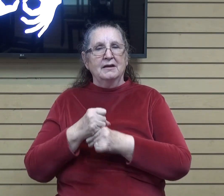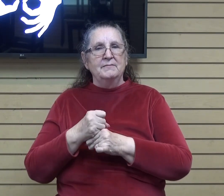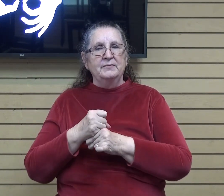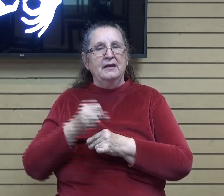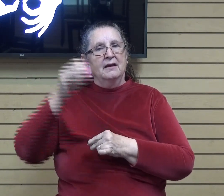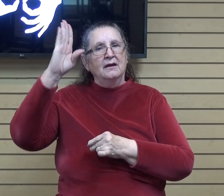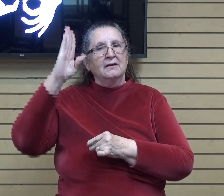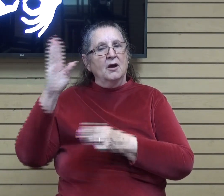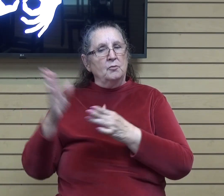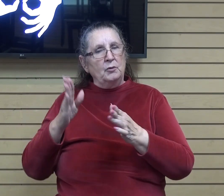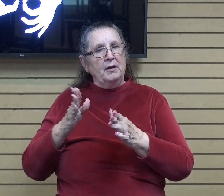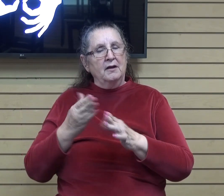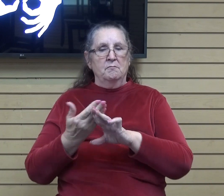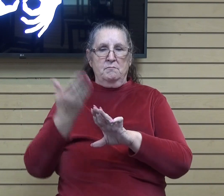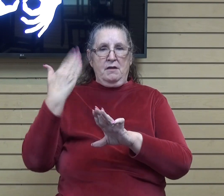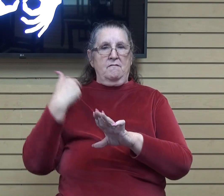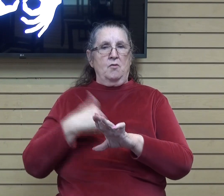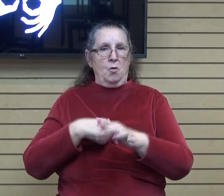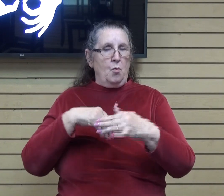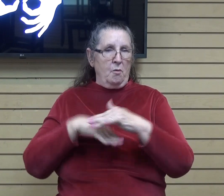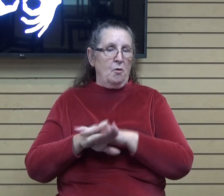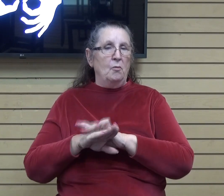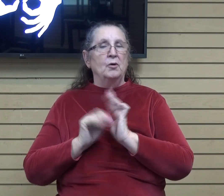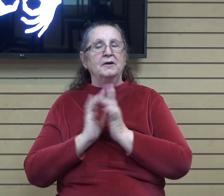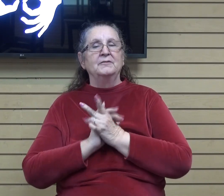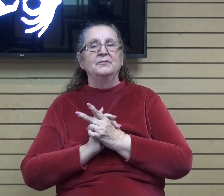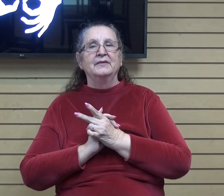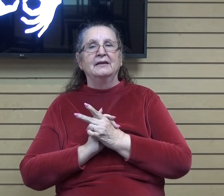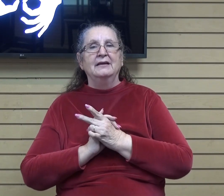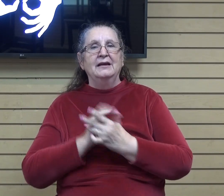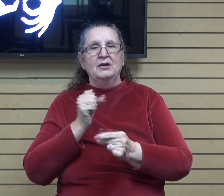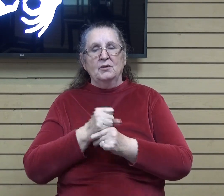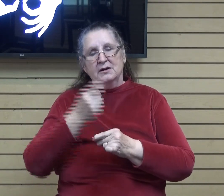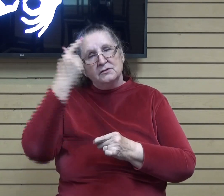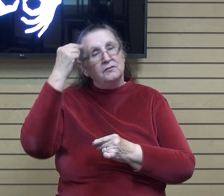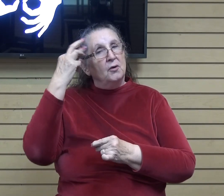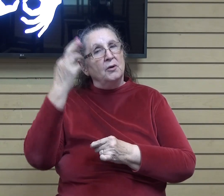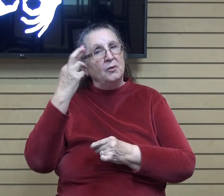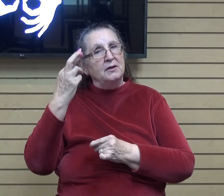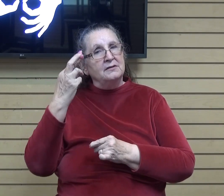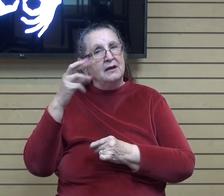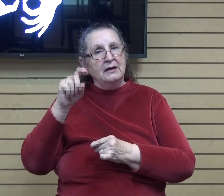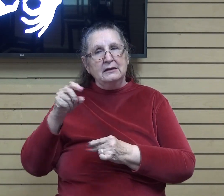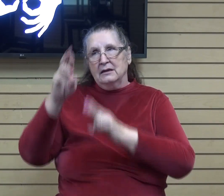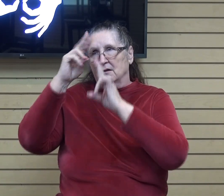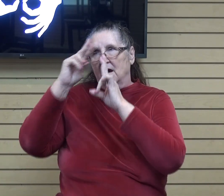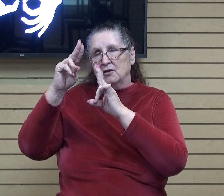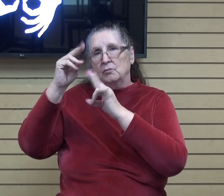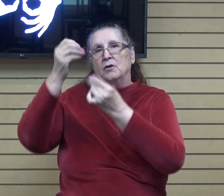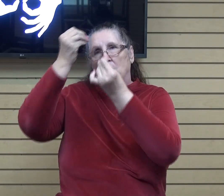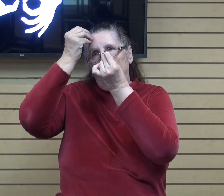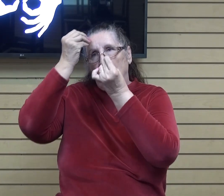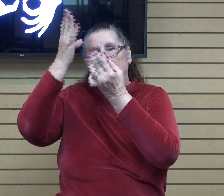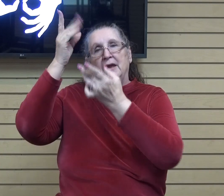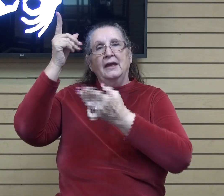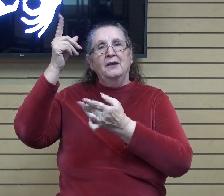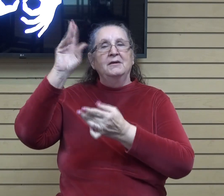prepared beforehand. He created us for a purpose. We need to honor him by being obedient to his calling